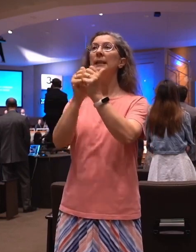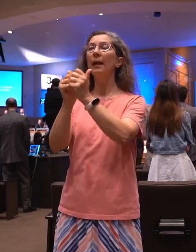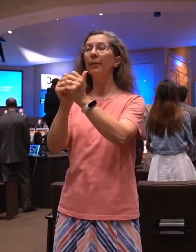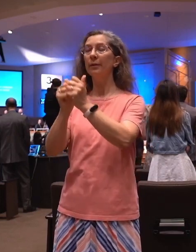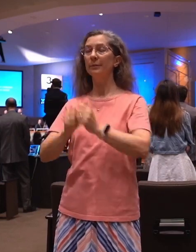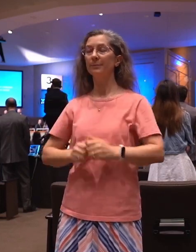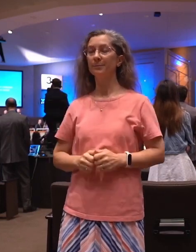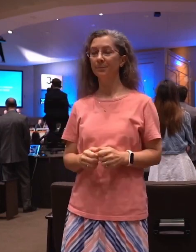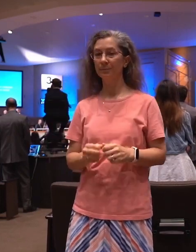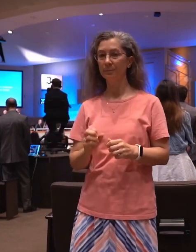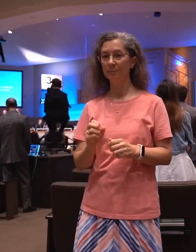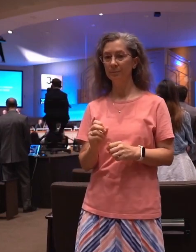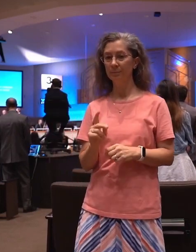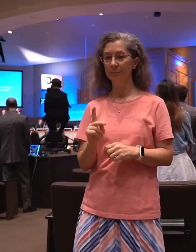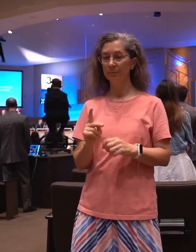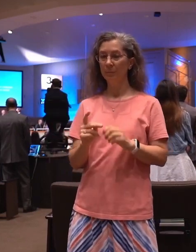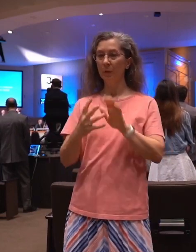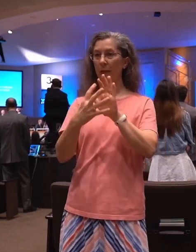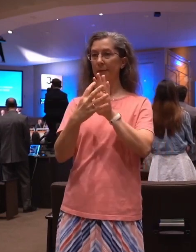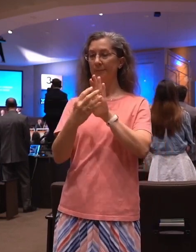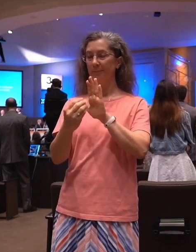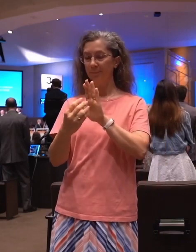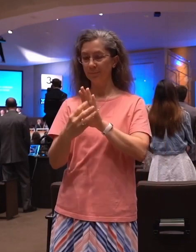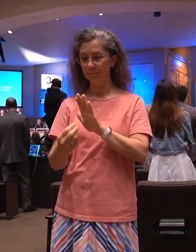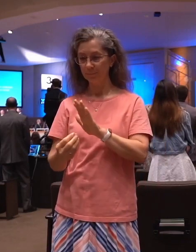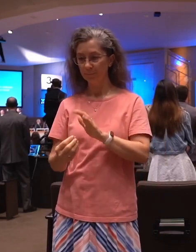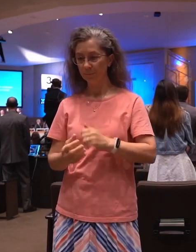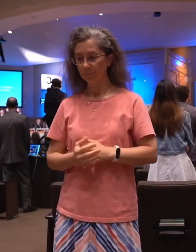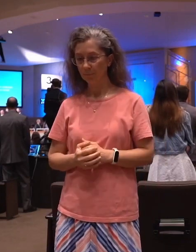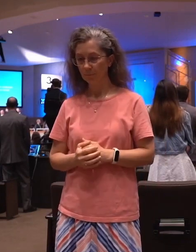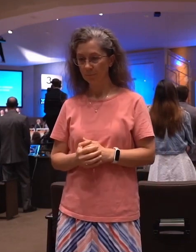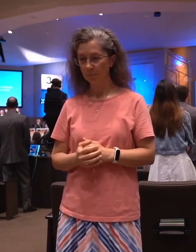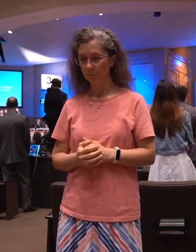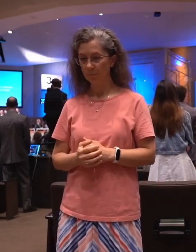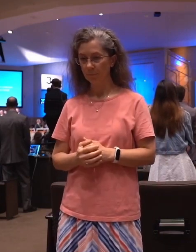sing that chorus. No condemnation, let's sing that together. You ready?